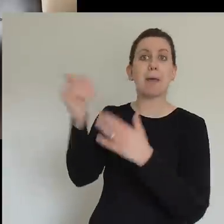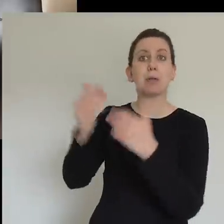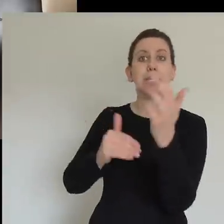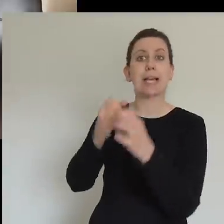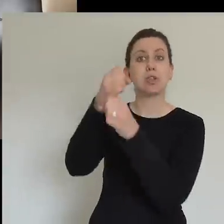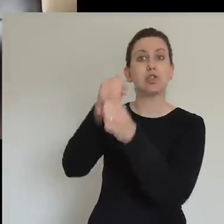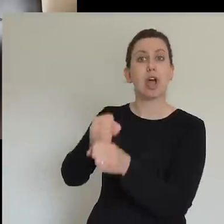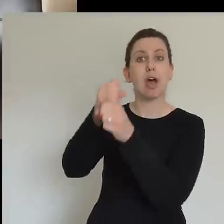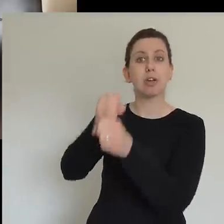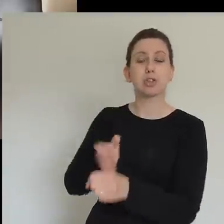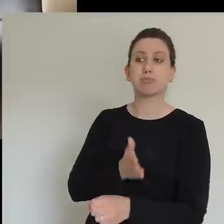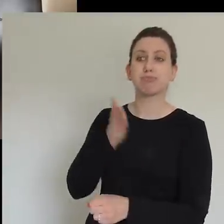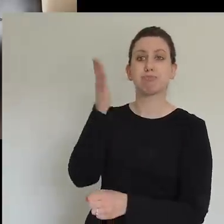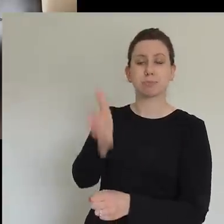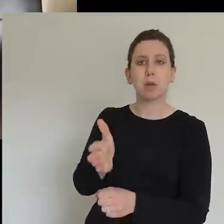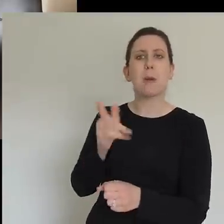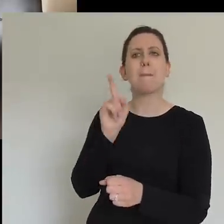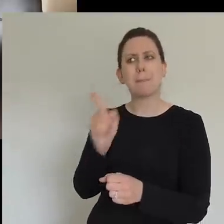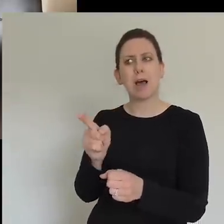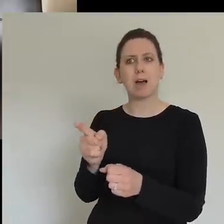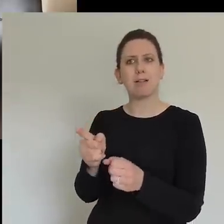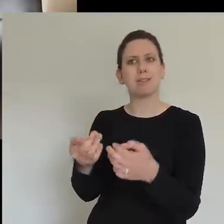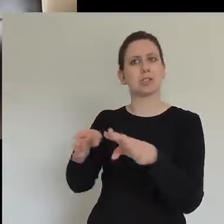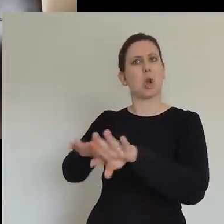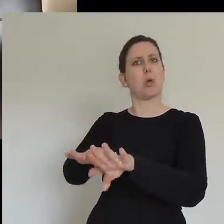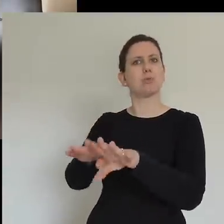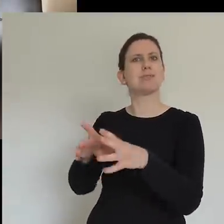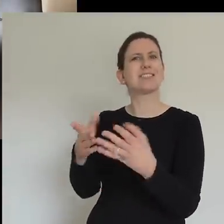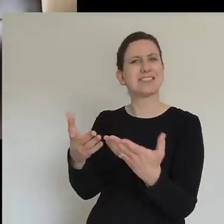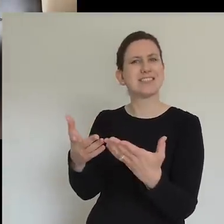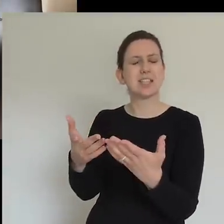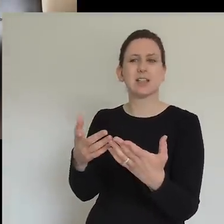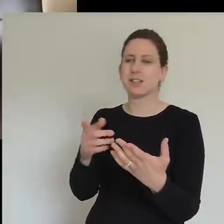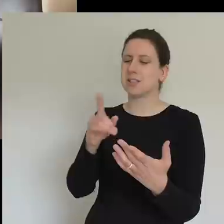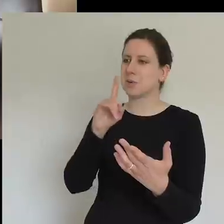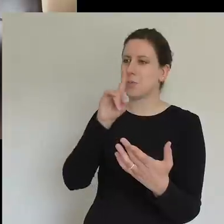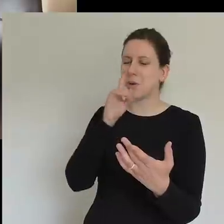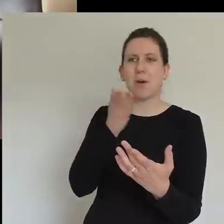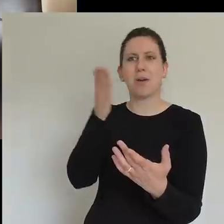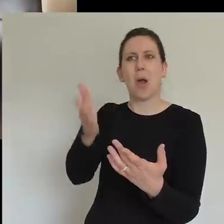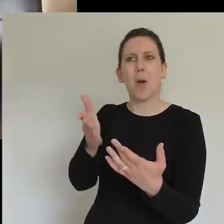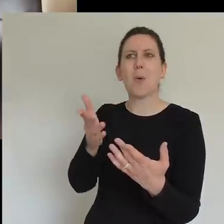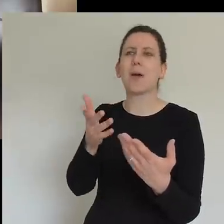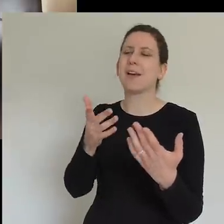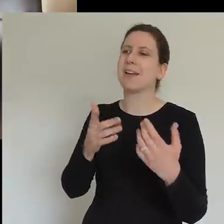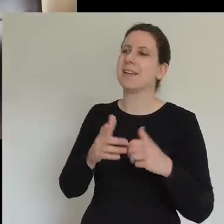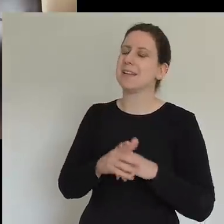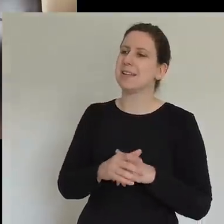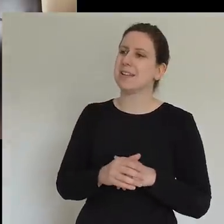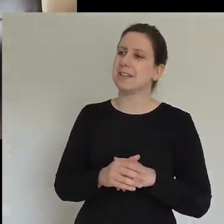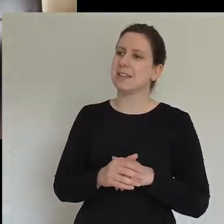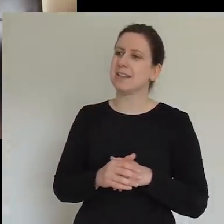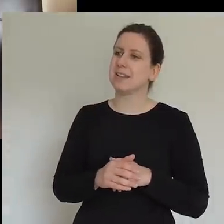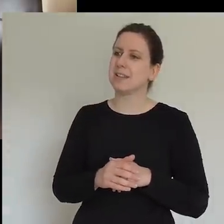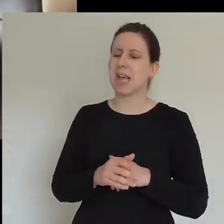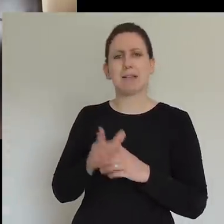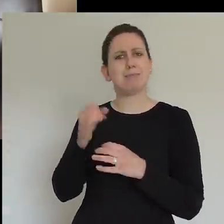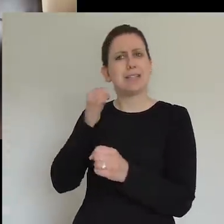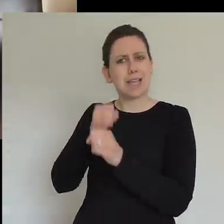is an everyday church gathering every day. It's not that Sunday service. And, and you've been really together, haven't you? Well, we